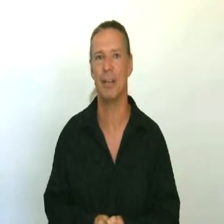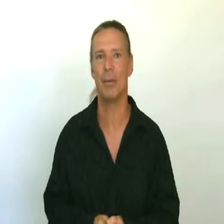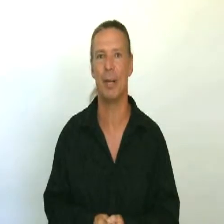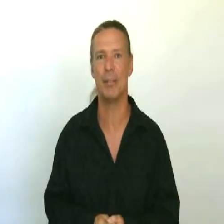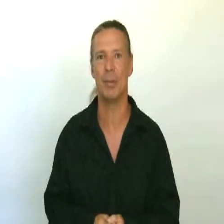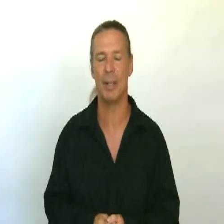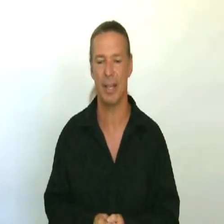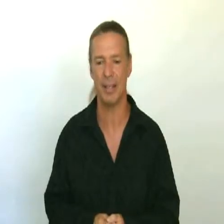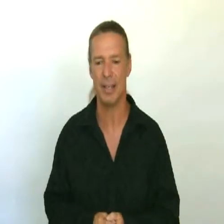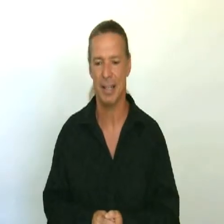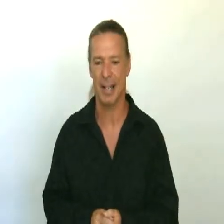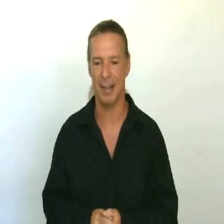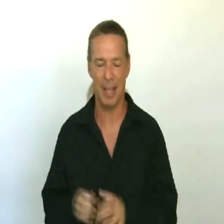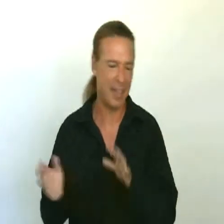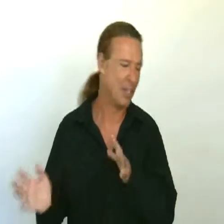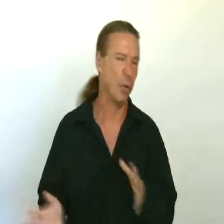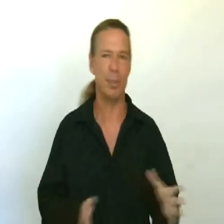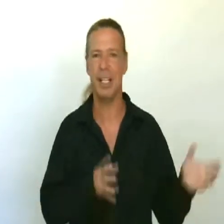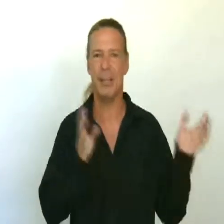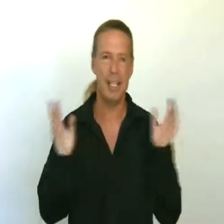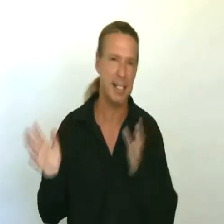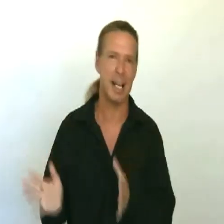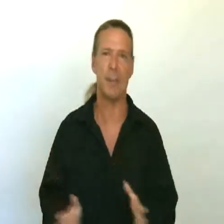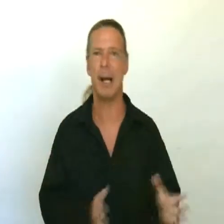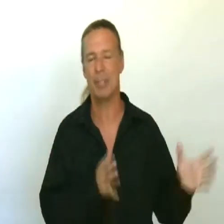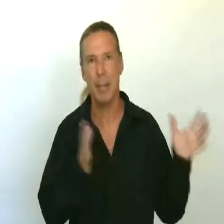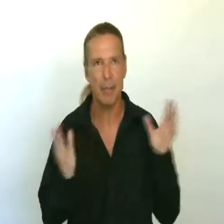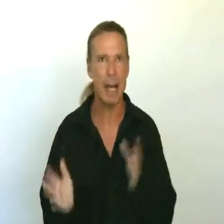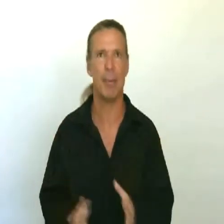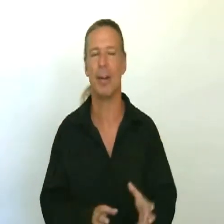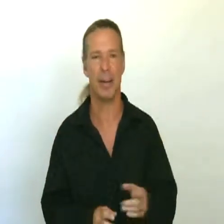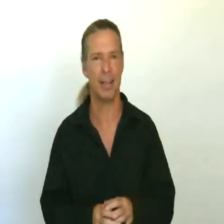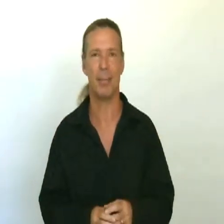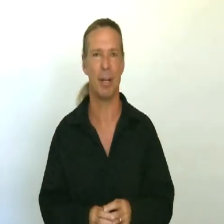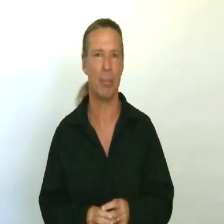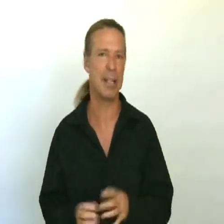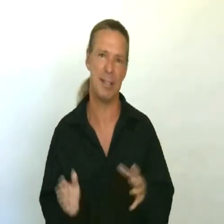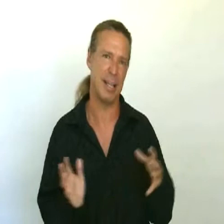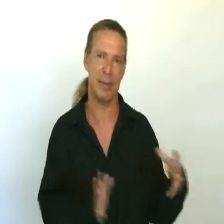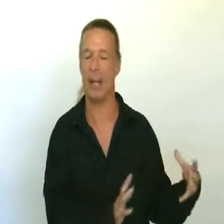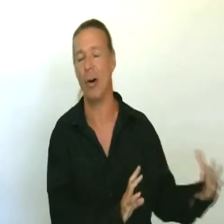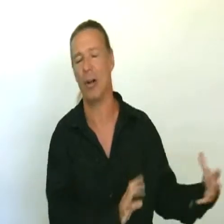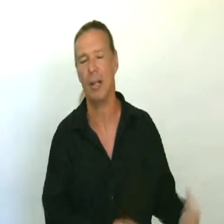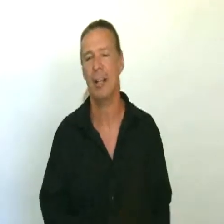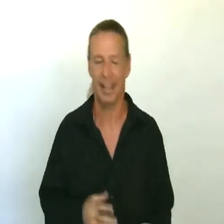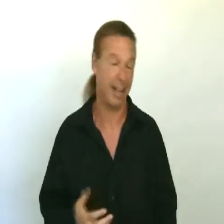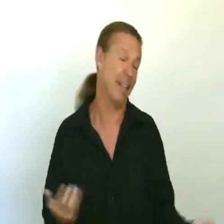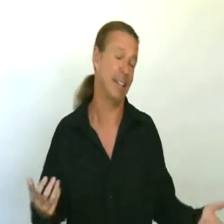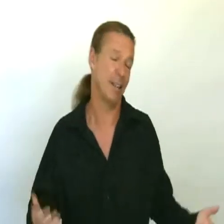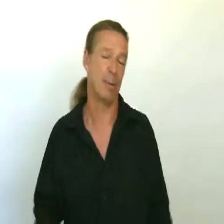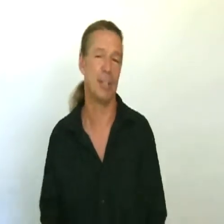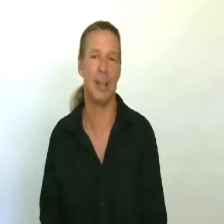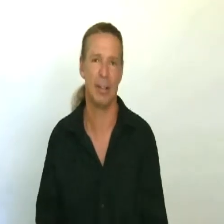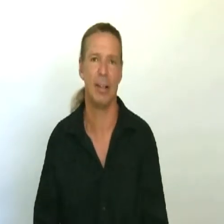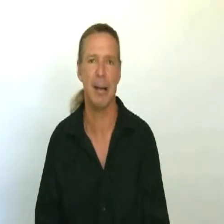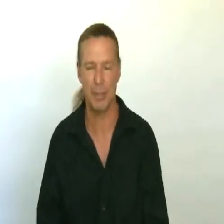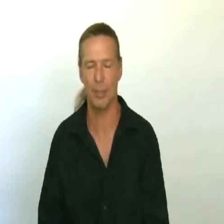different ways of doing things. And they don't believe in any type of hyper-compressed sound at all, and I like to compress sound a lot. So